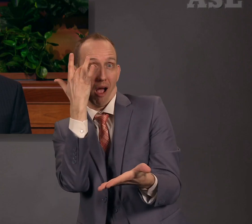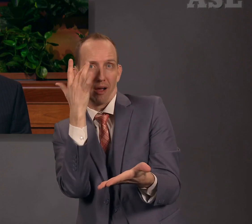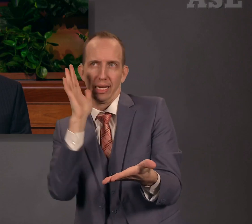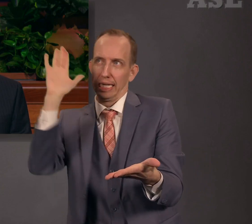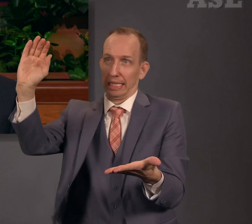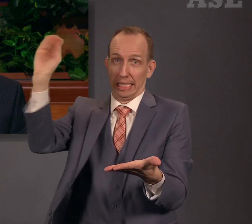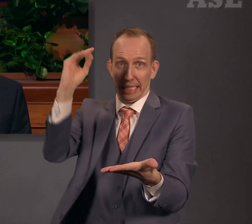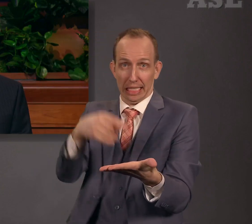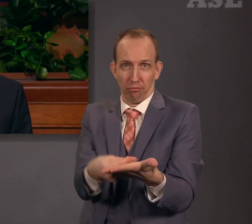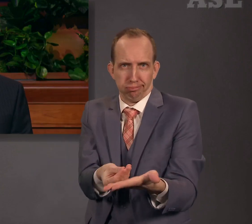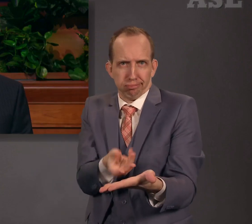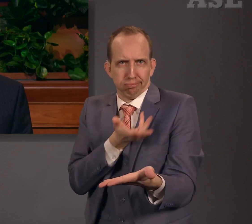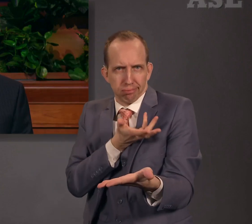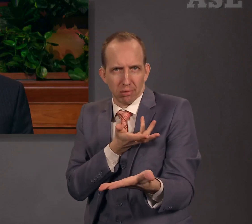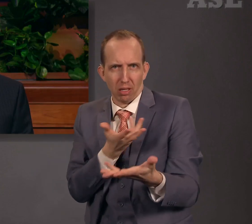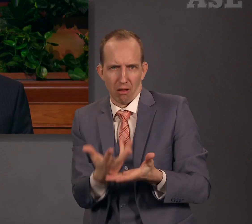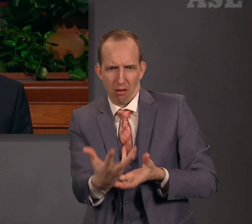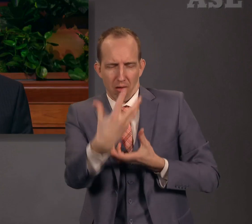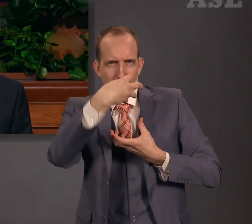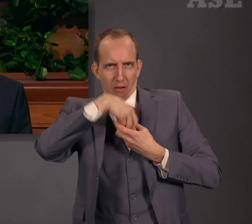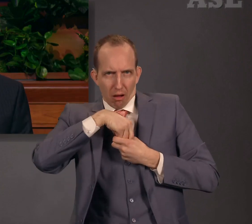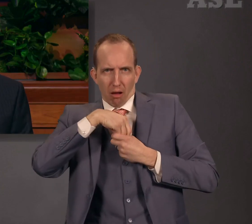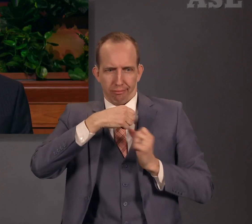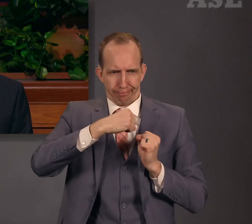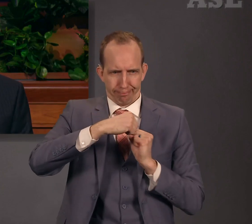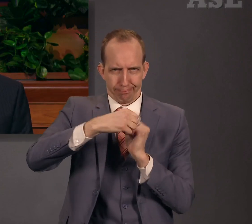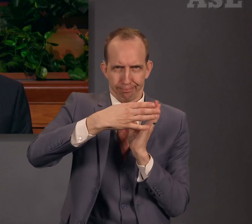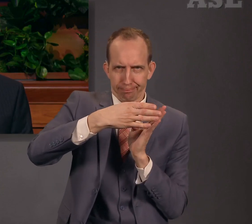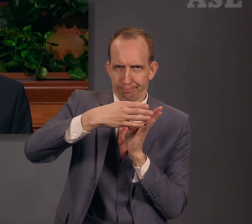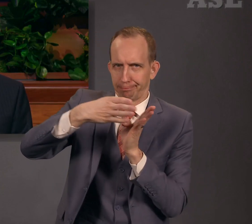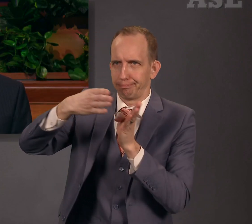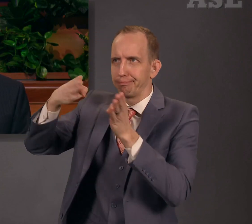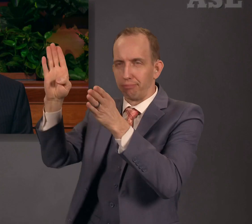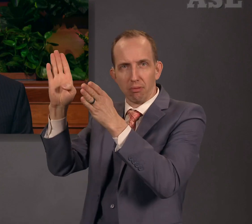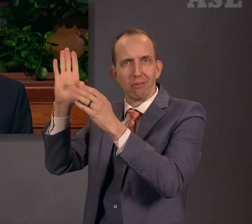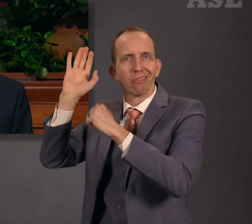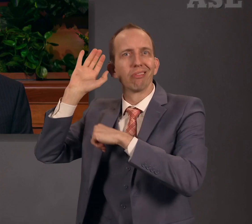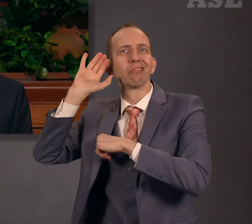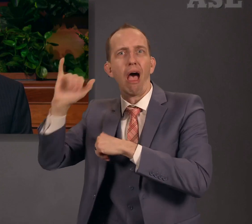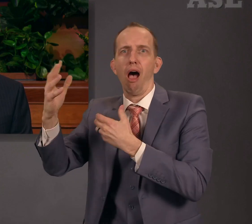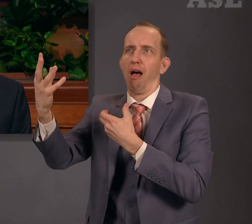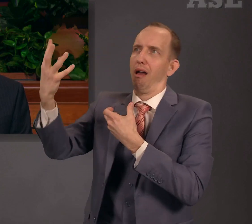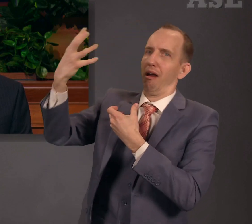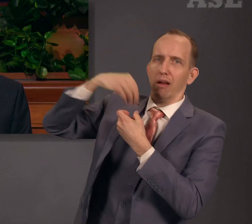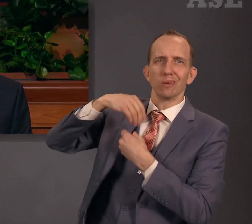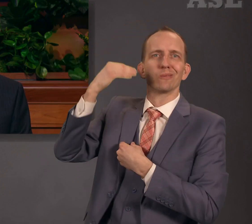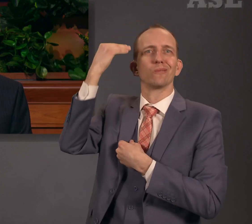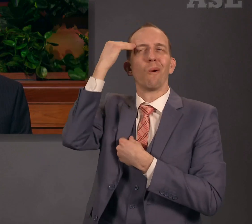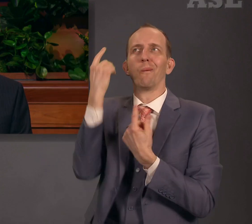as children of the covenant closer to Him and will tell us all things what we should do.